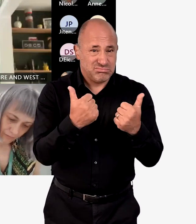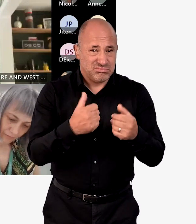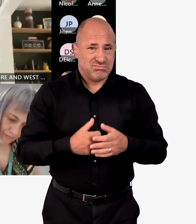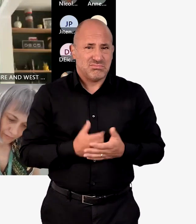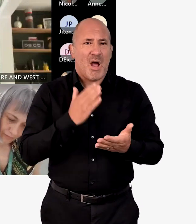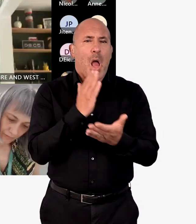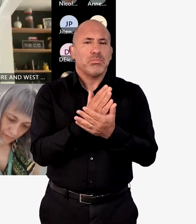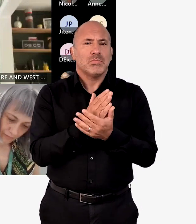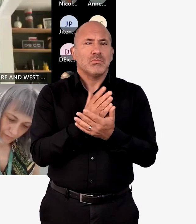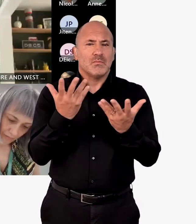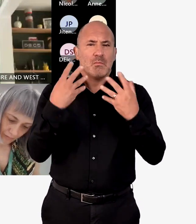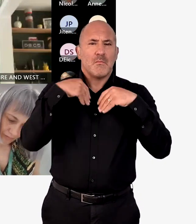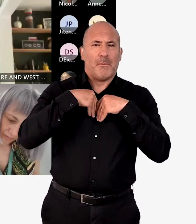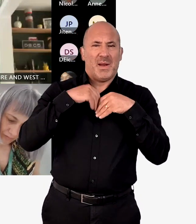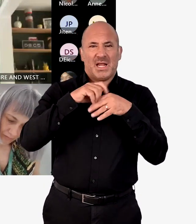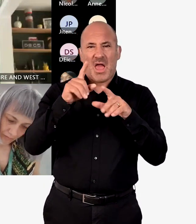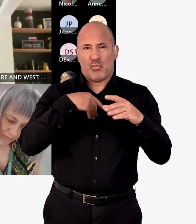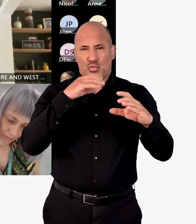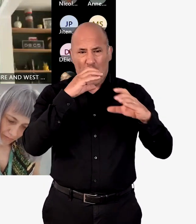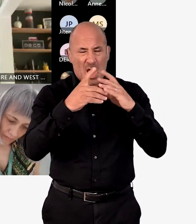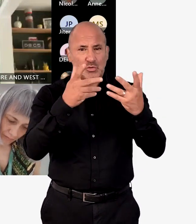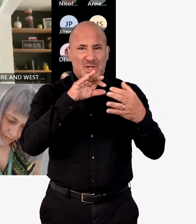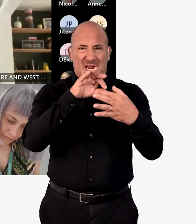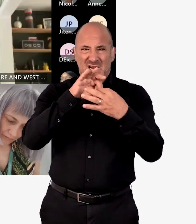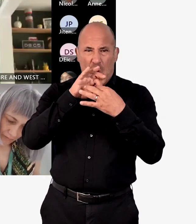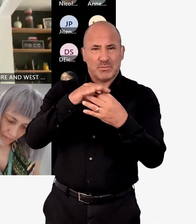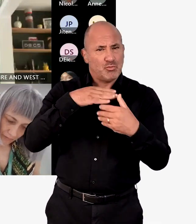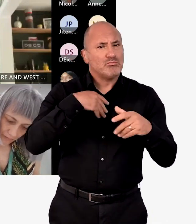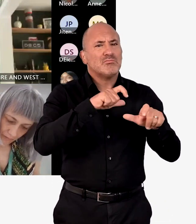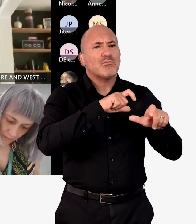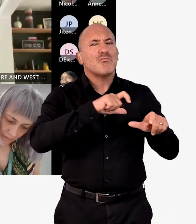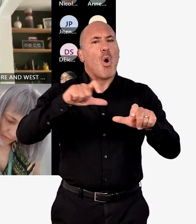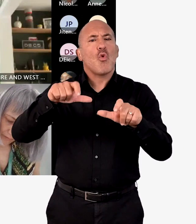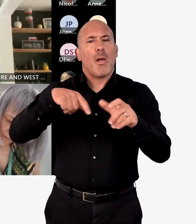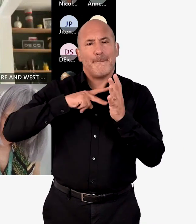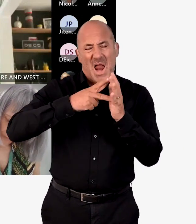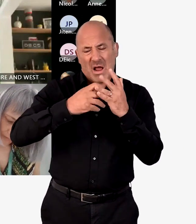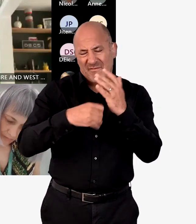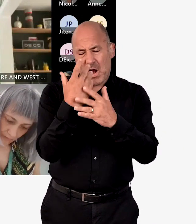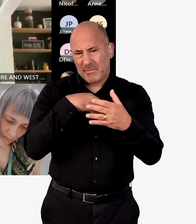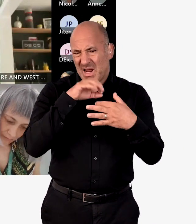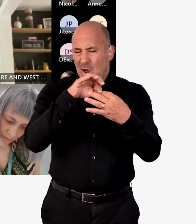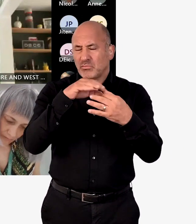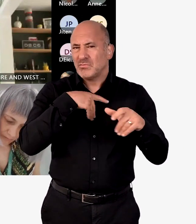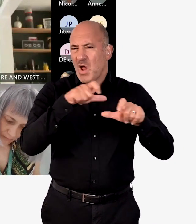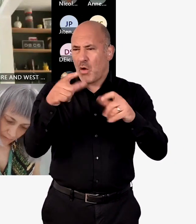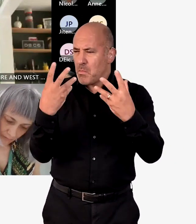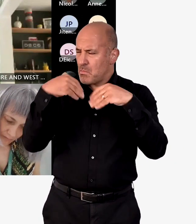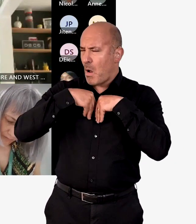comments that you've made. We will certainly take those on board, particularly around the kind of the comms and the engagement that we continue